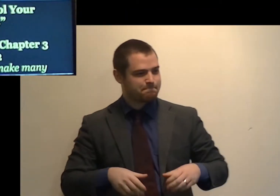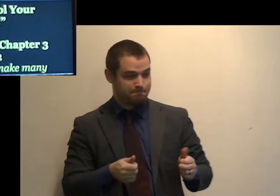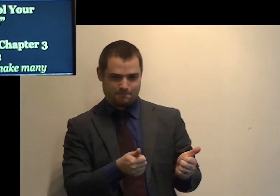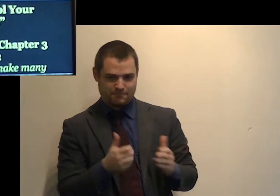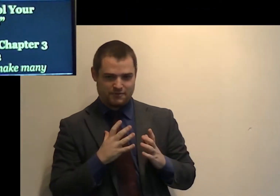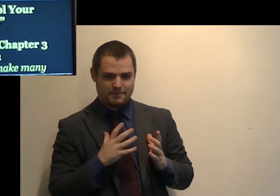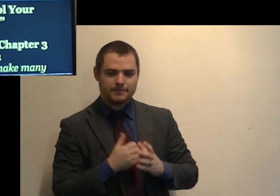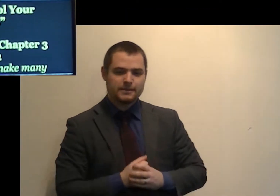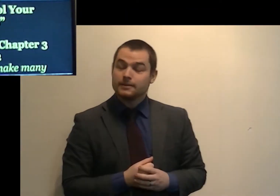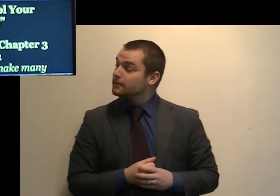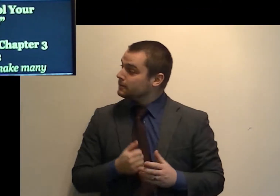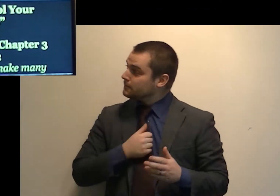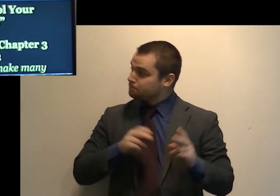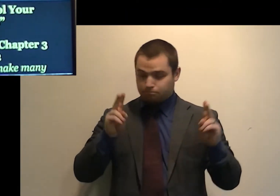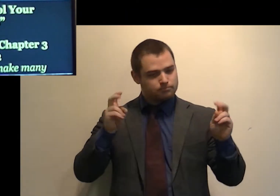Control your words.